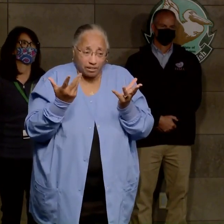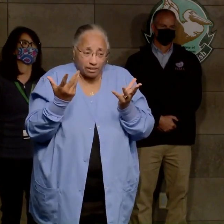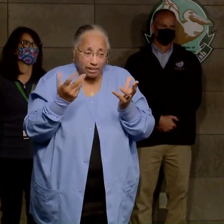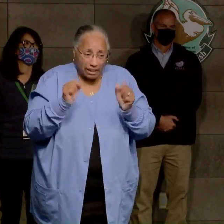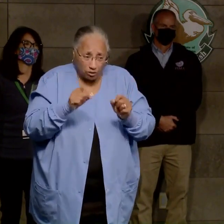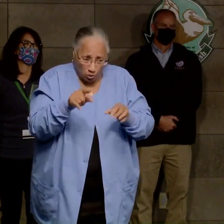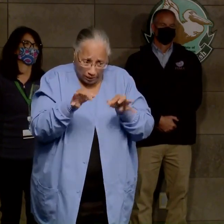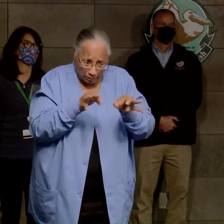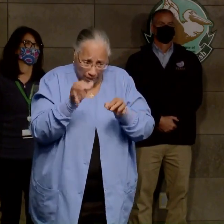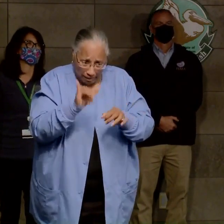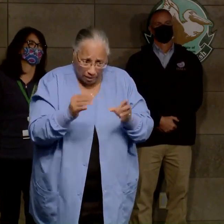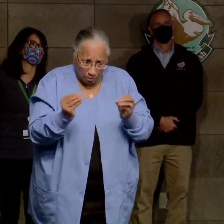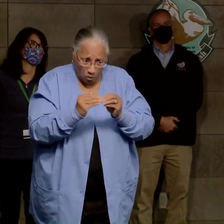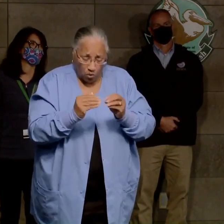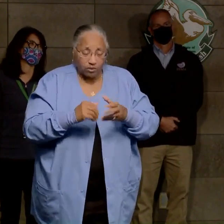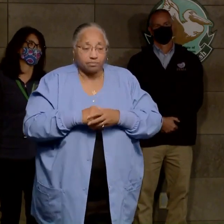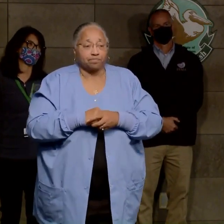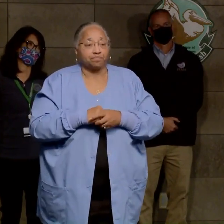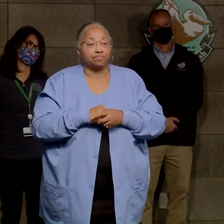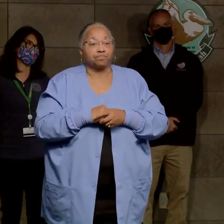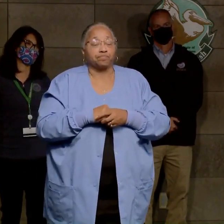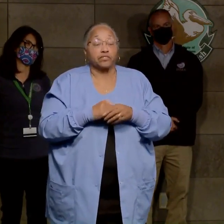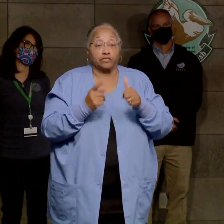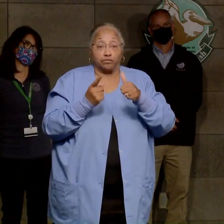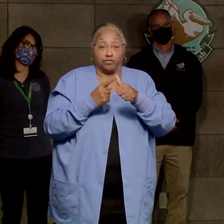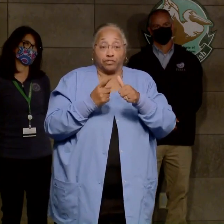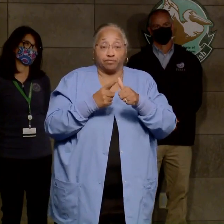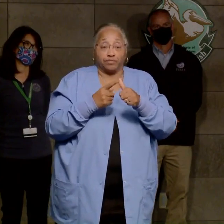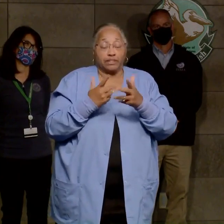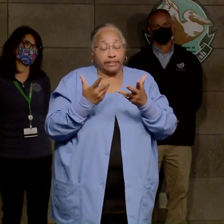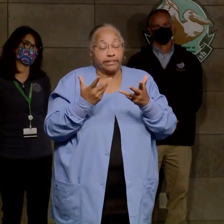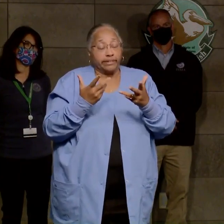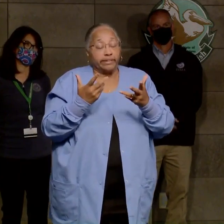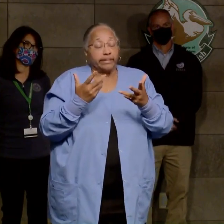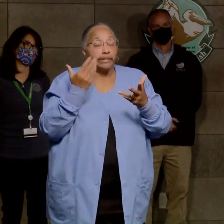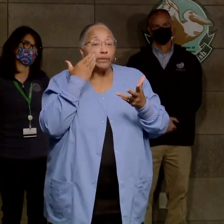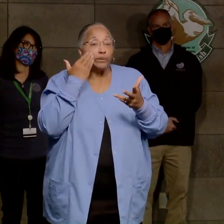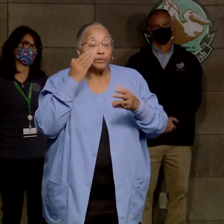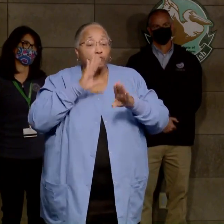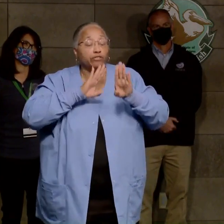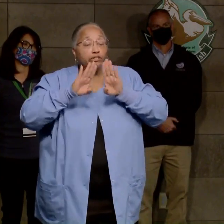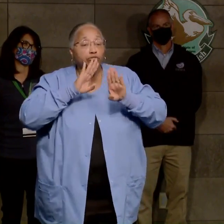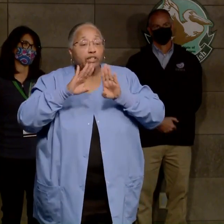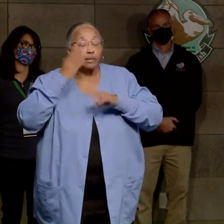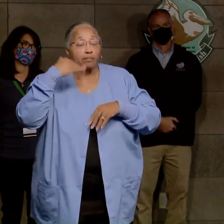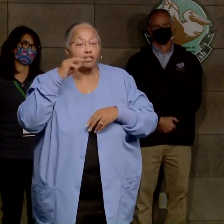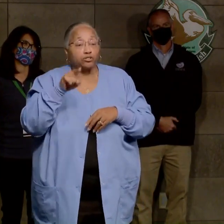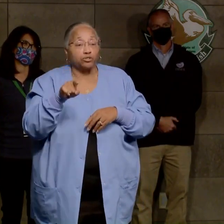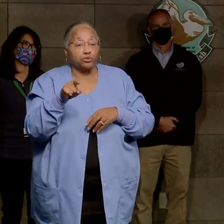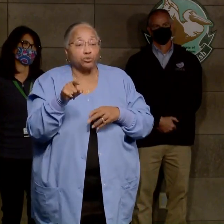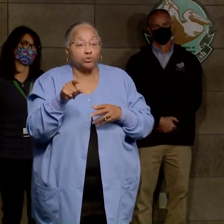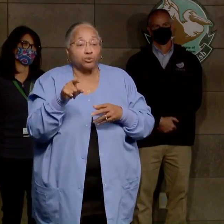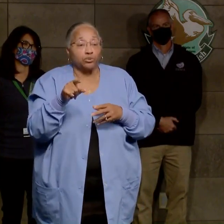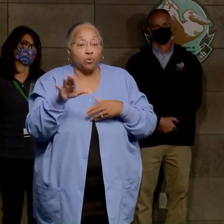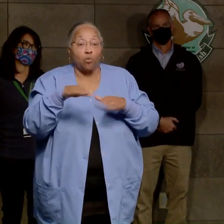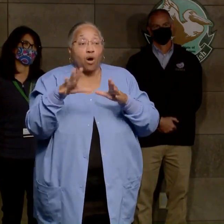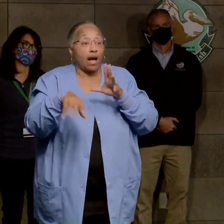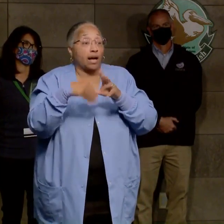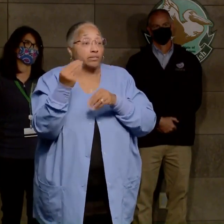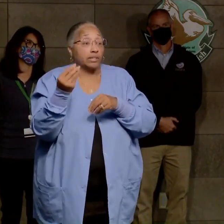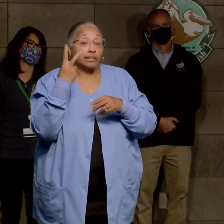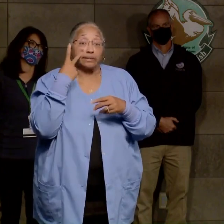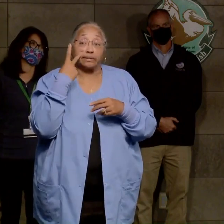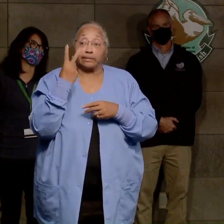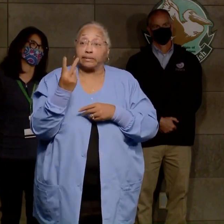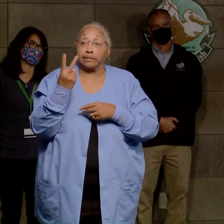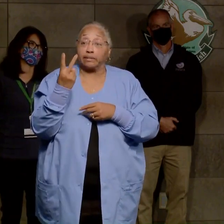Yeah, well, first of all, it gets a little frustrating because you step out your front door and you see